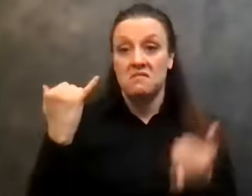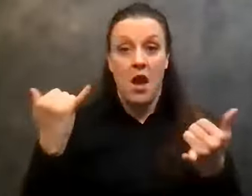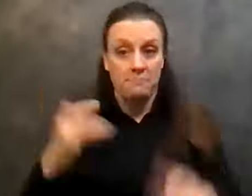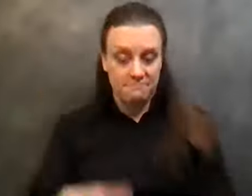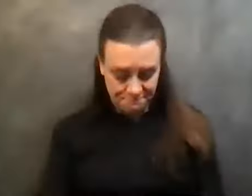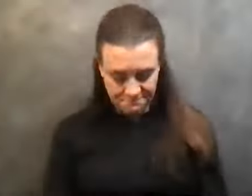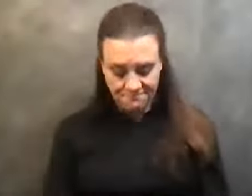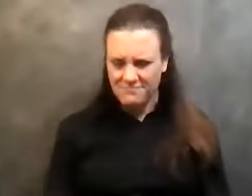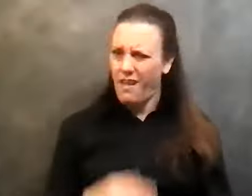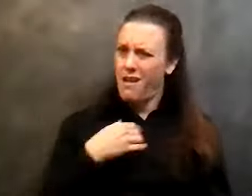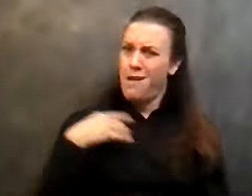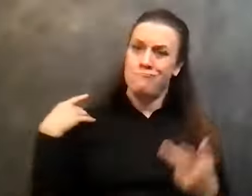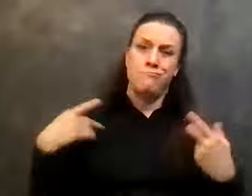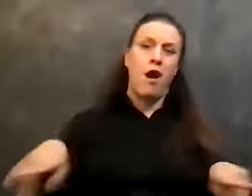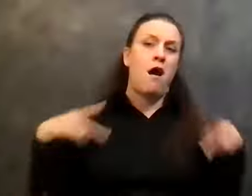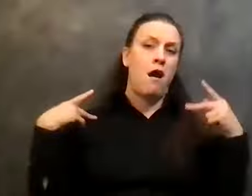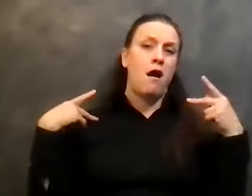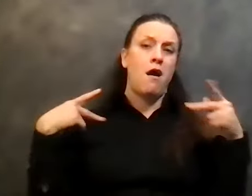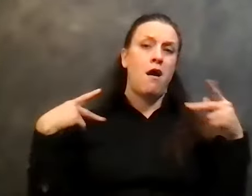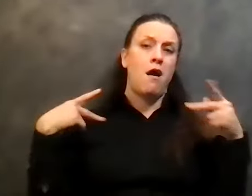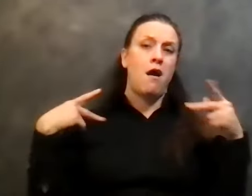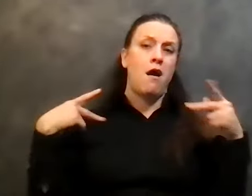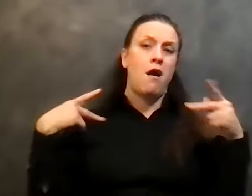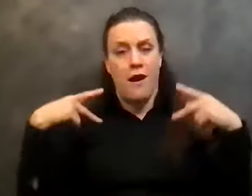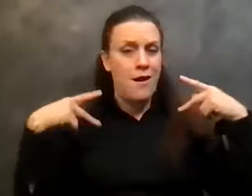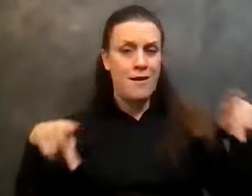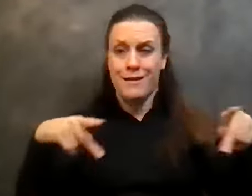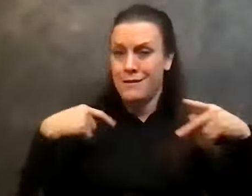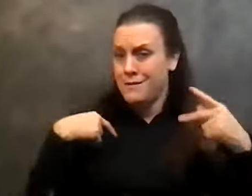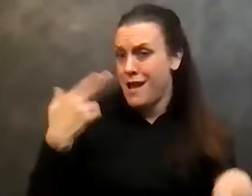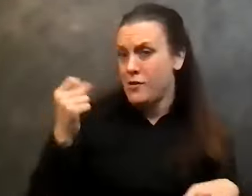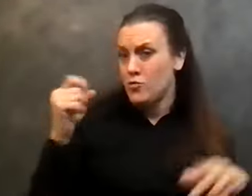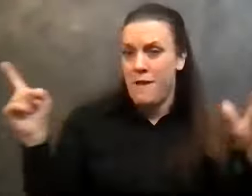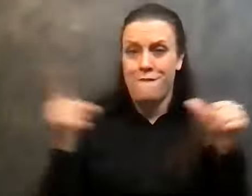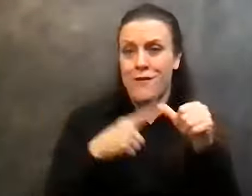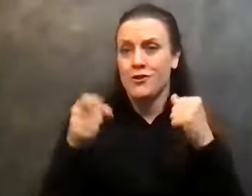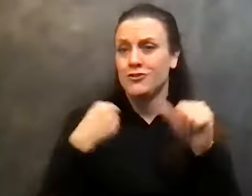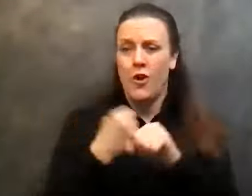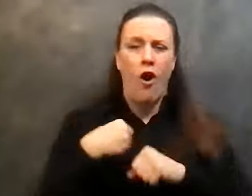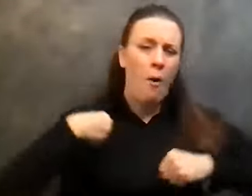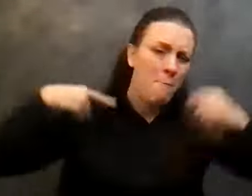I'm partying like, like a maniac, uh, in high school. I, I, uh,